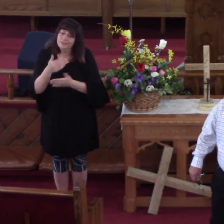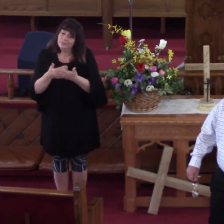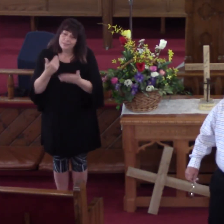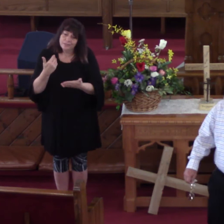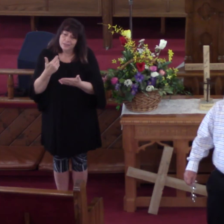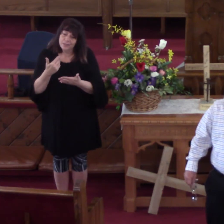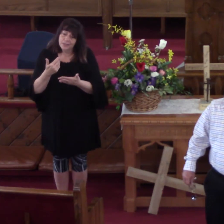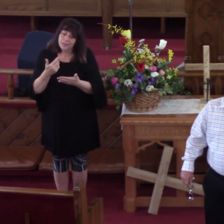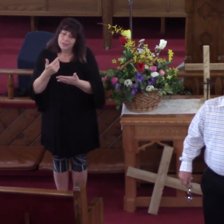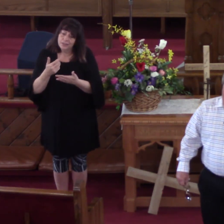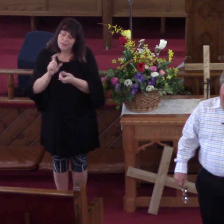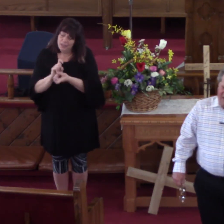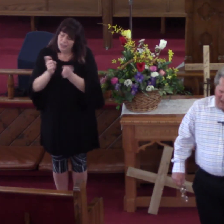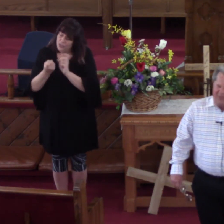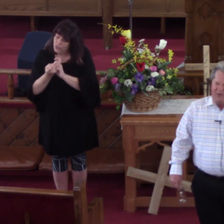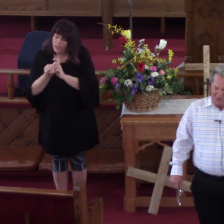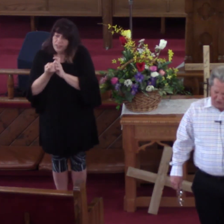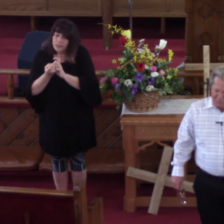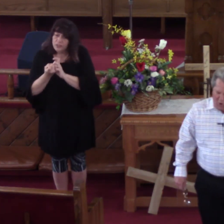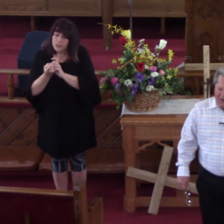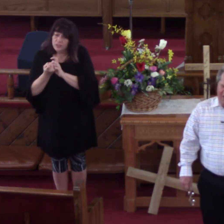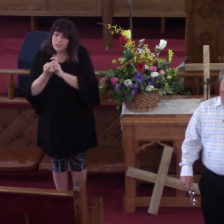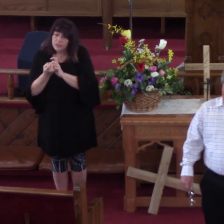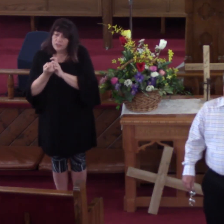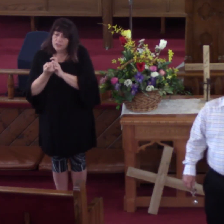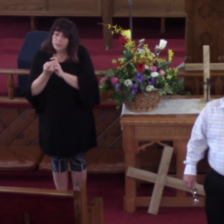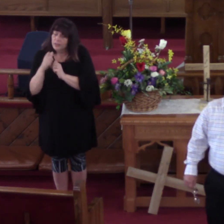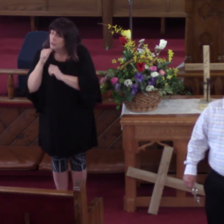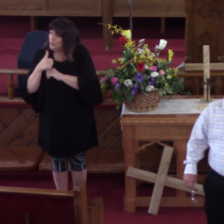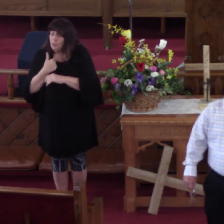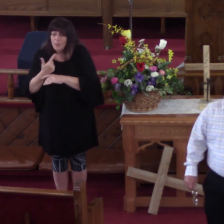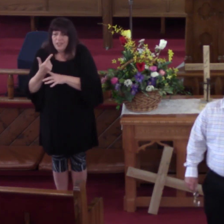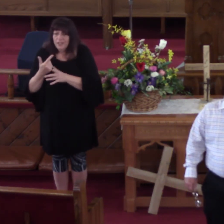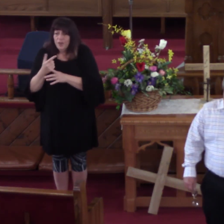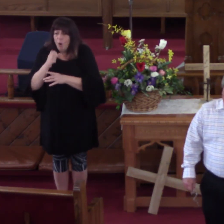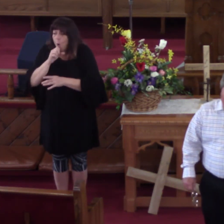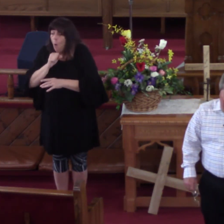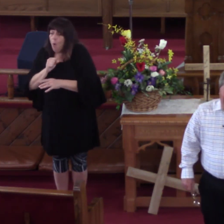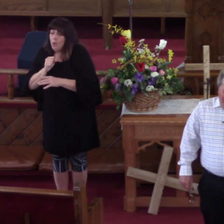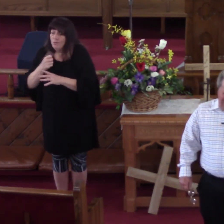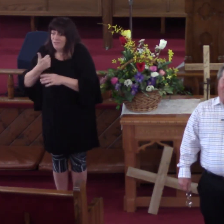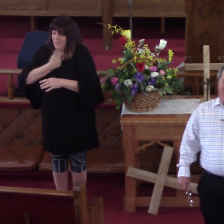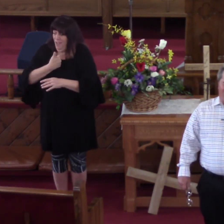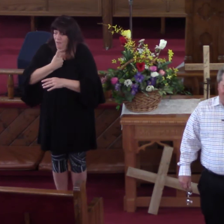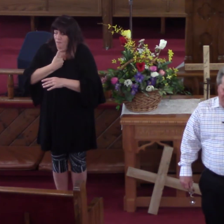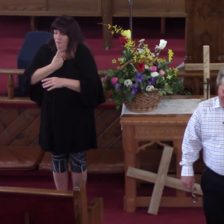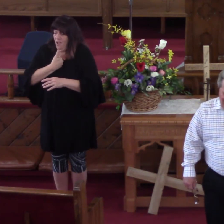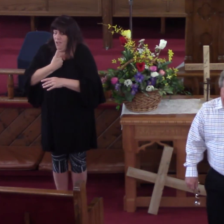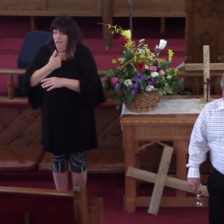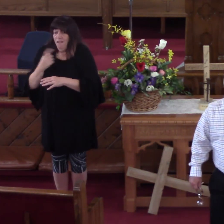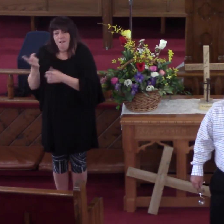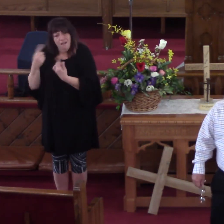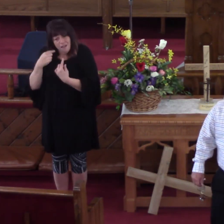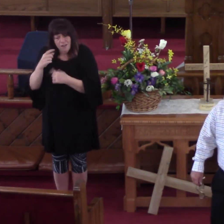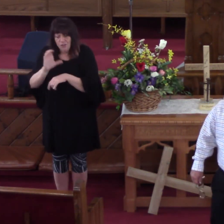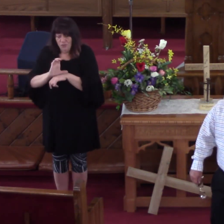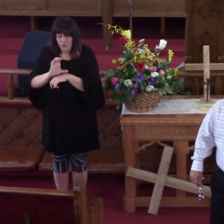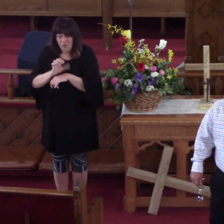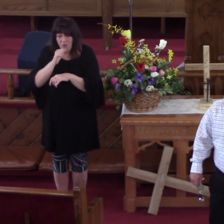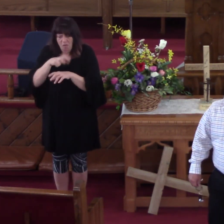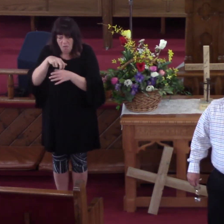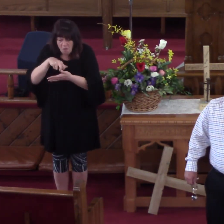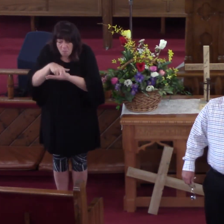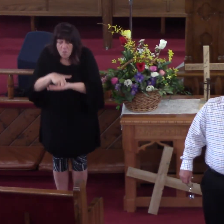Ways And Doing Still That This Morning That He Is Out There For You I Began To Think This Morning